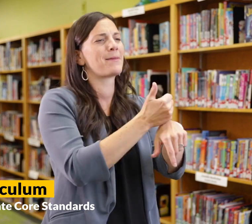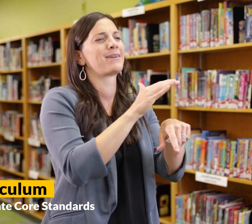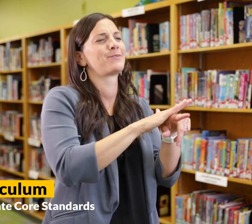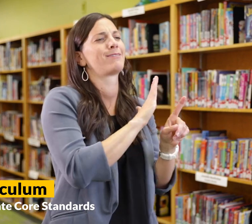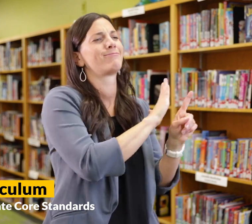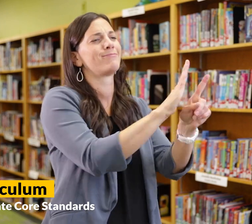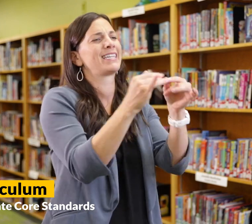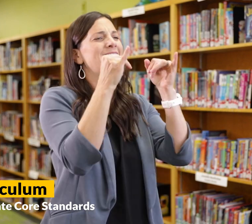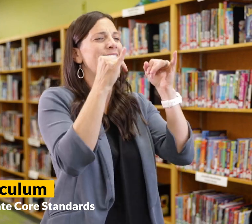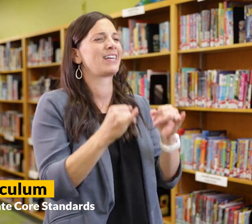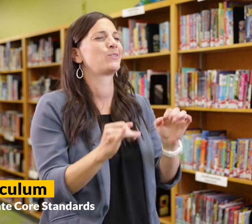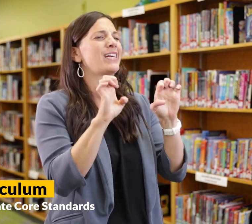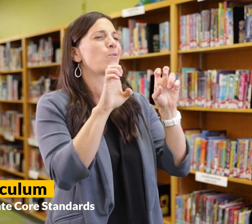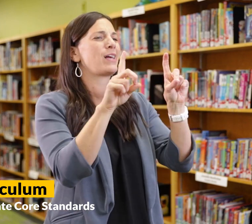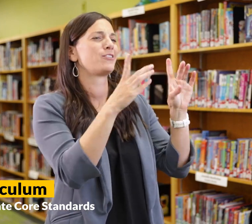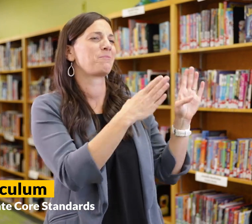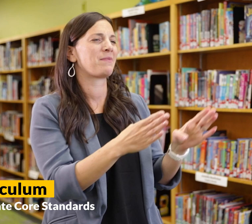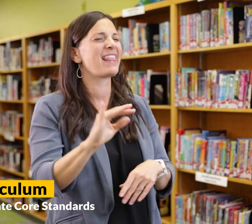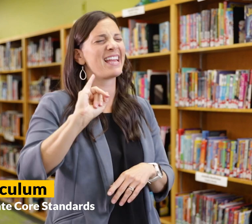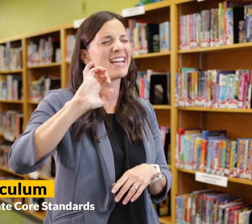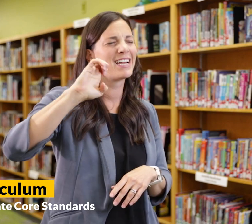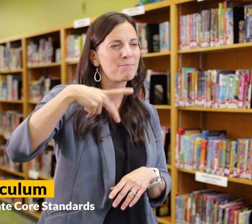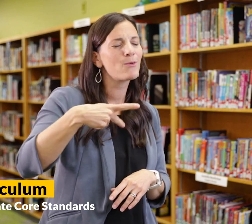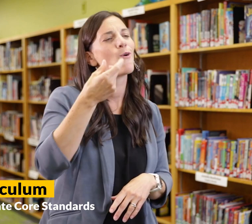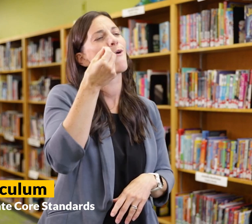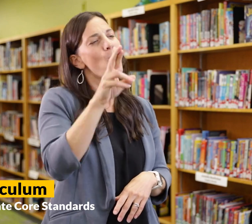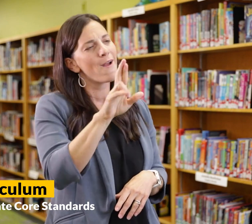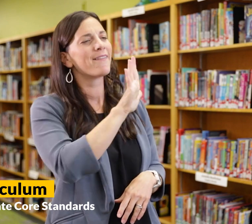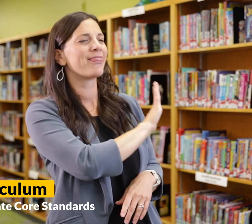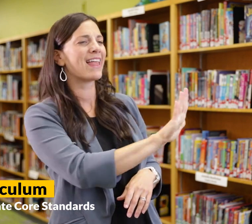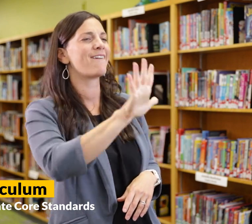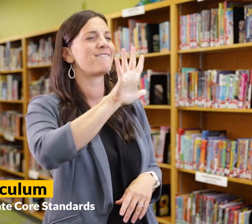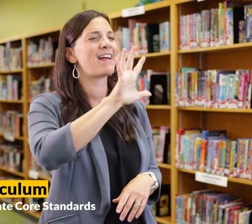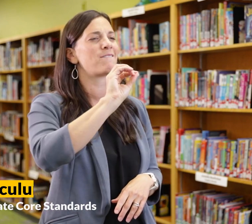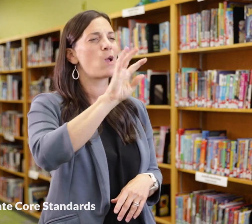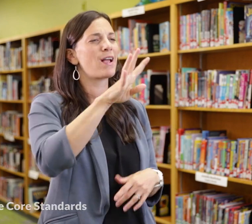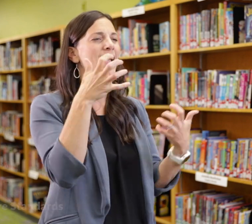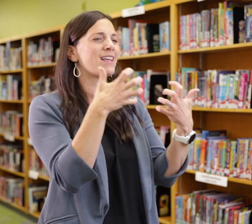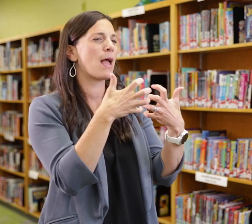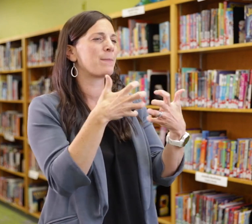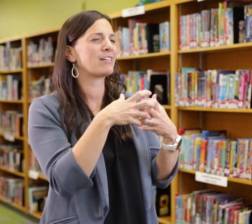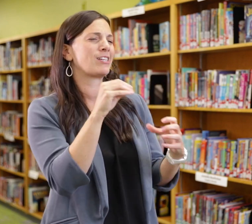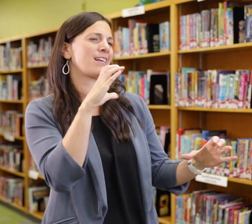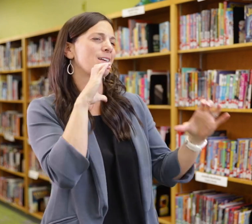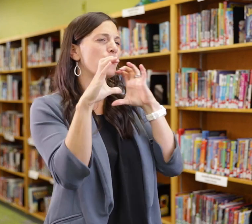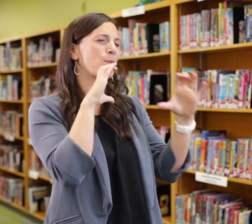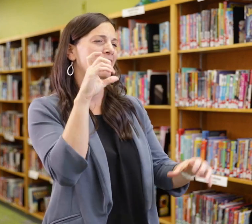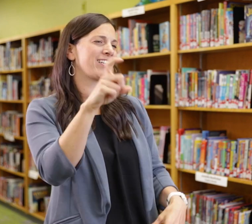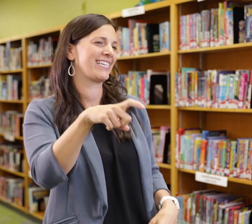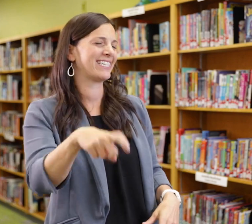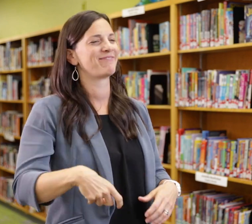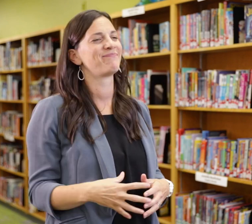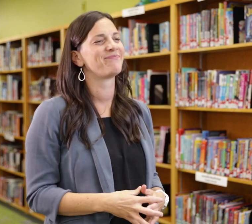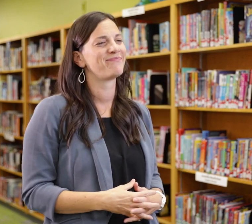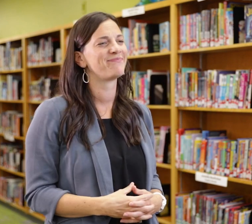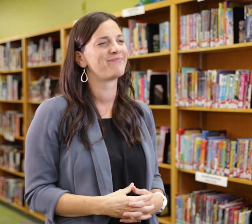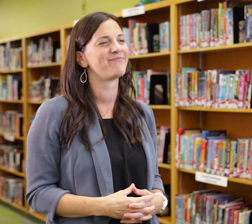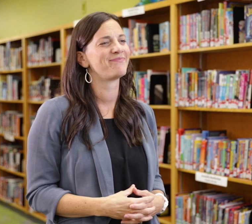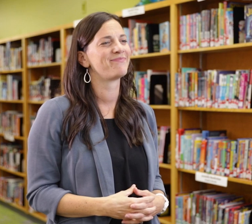with an individualized education plan, or IEP, or their 504 accommodation and communication needs.